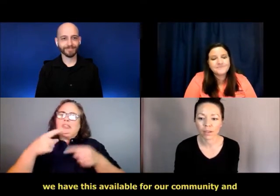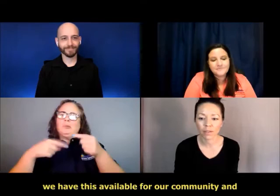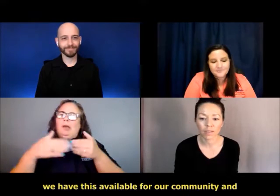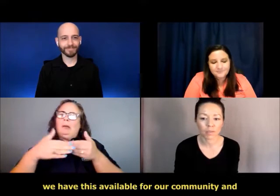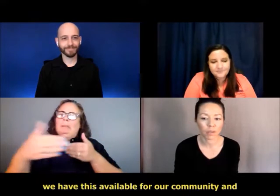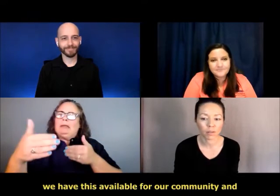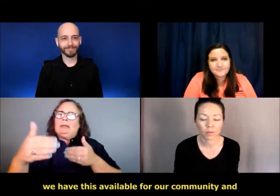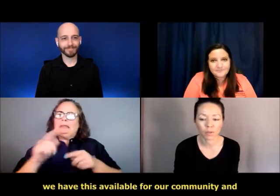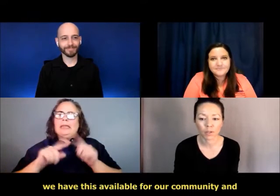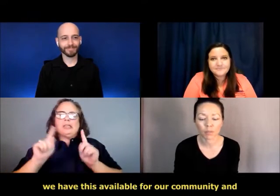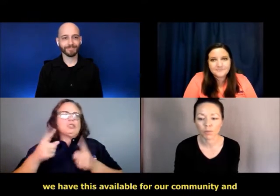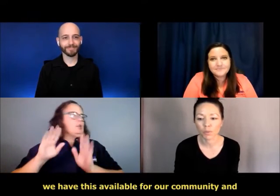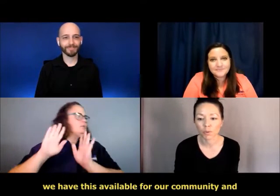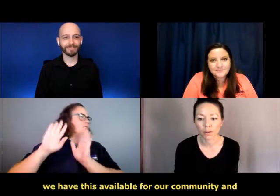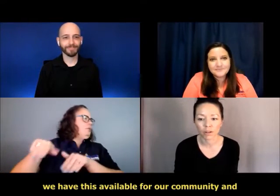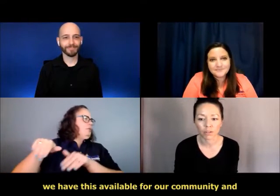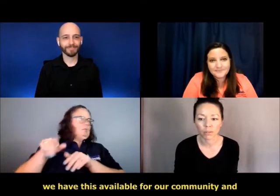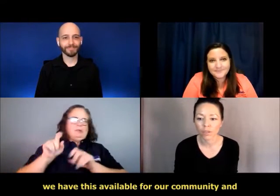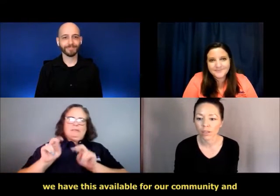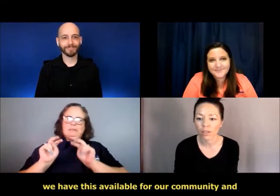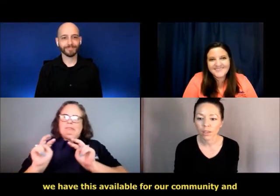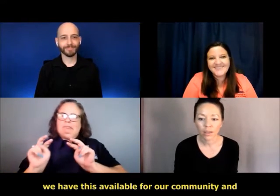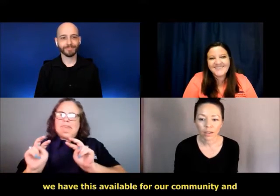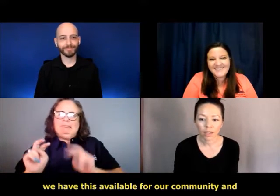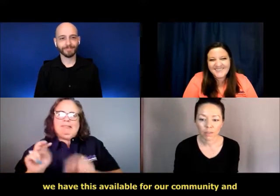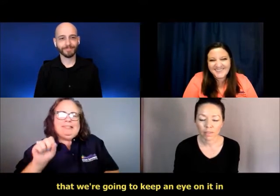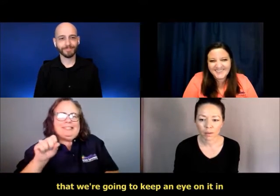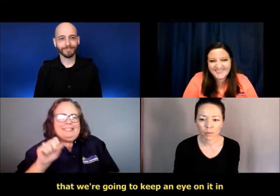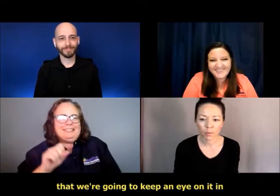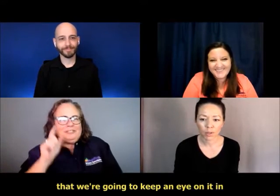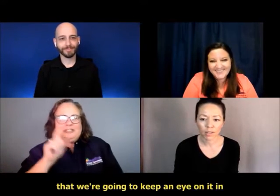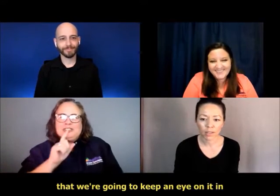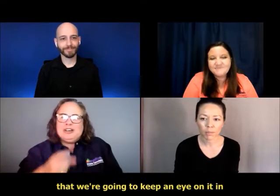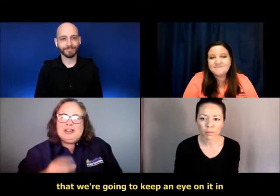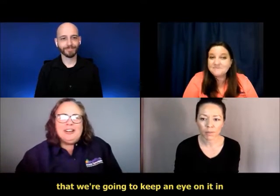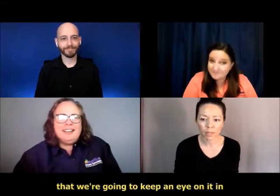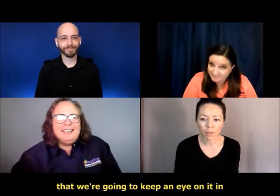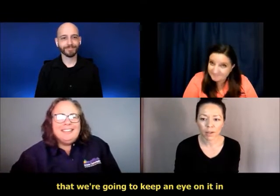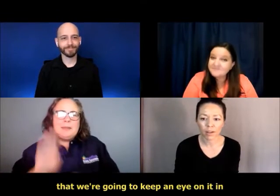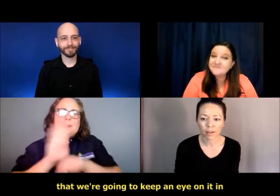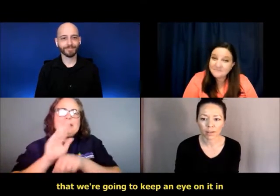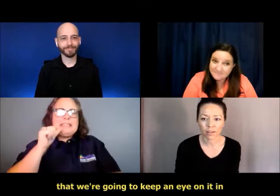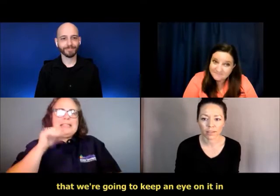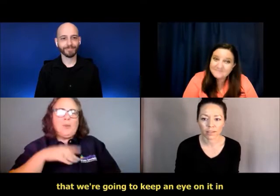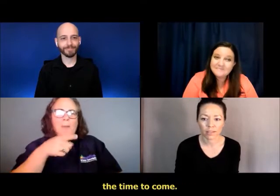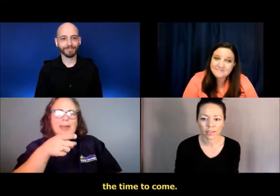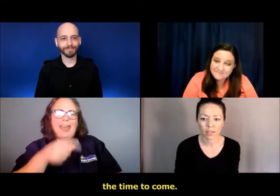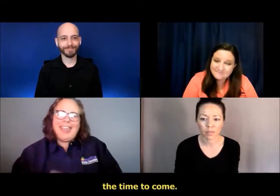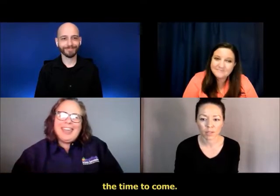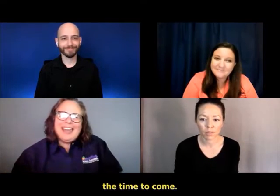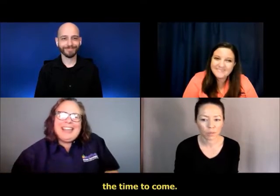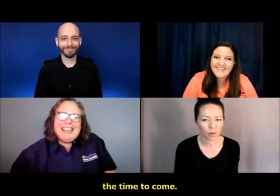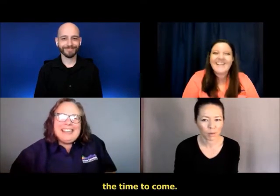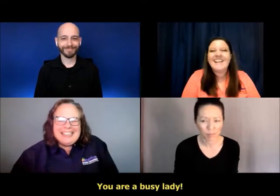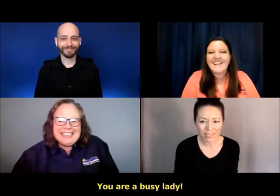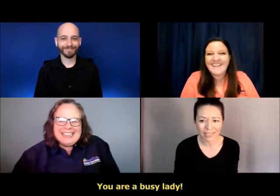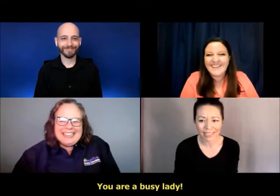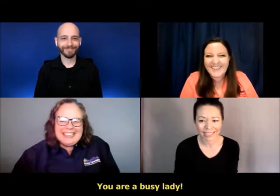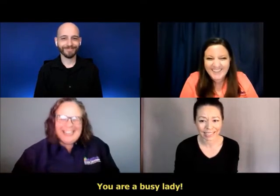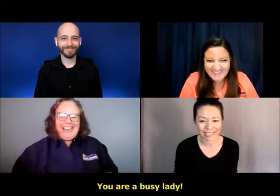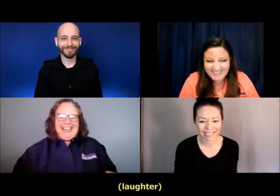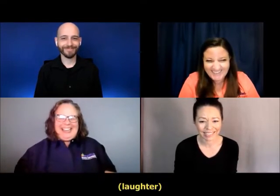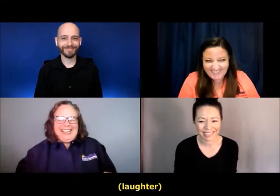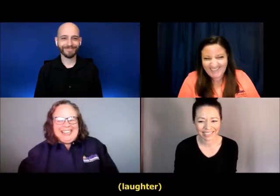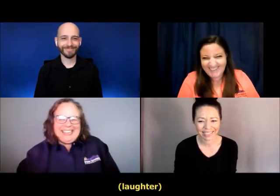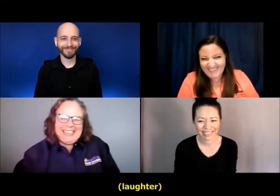that we have this available, available for our community. Um, and that we're going to keep, keep an eye on it in the, in the time to come. You are a busy